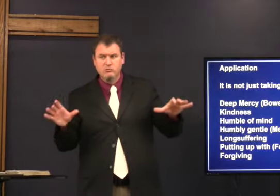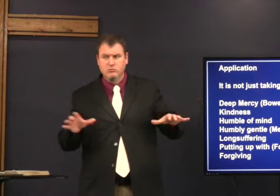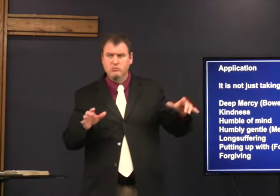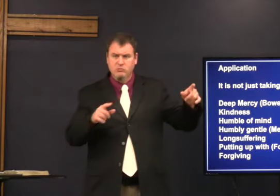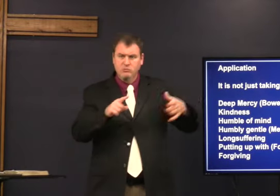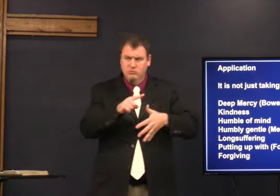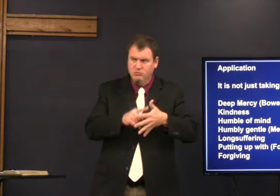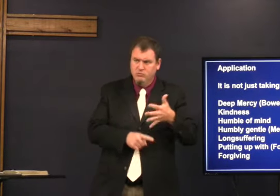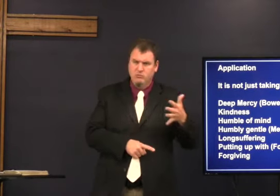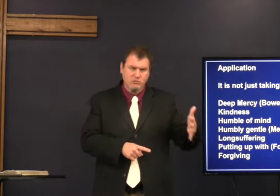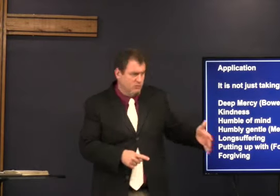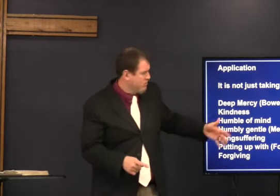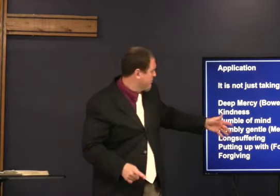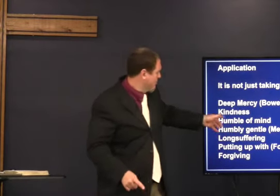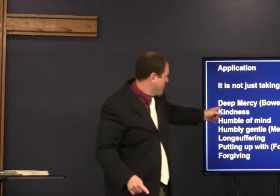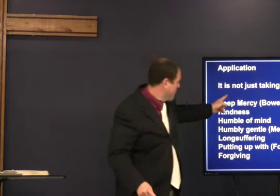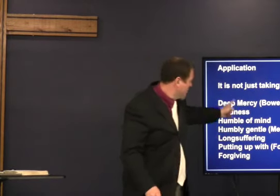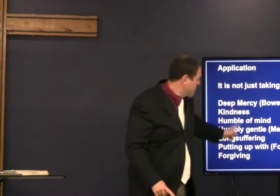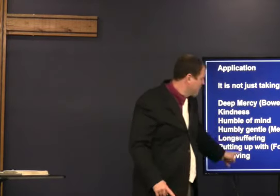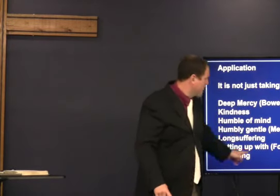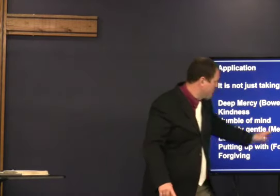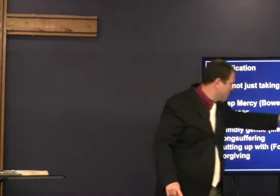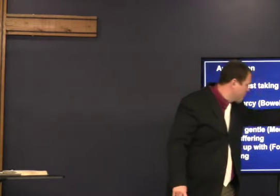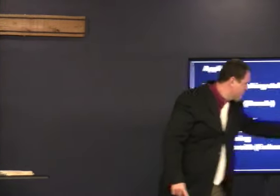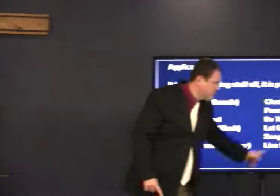this is what Christians are supposed to do